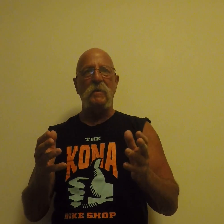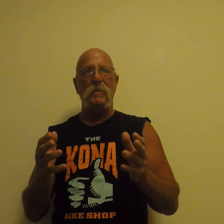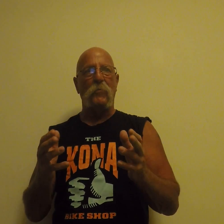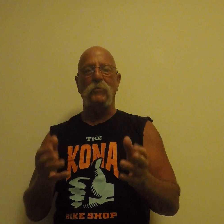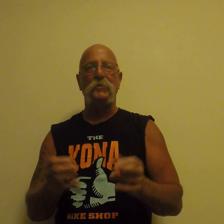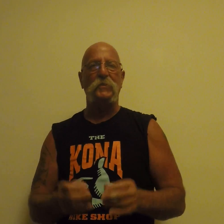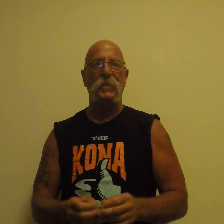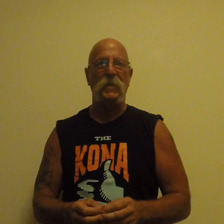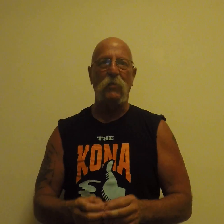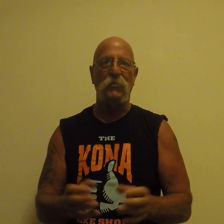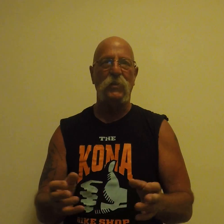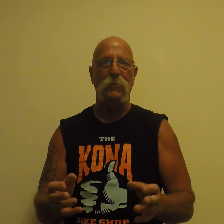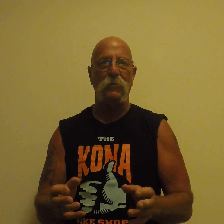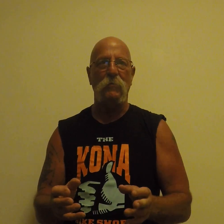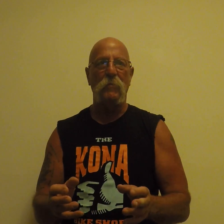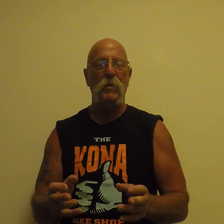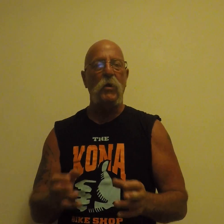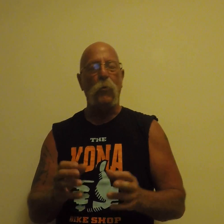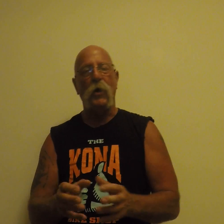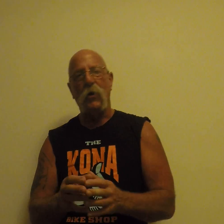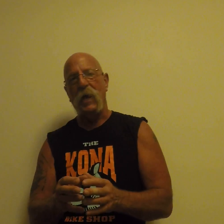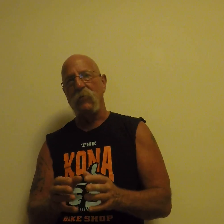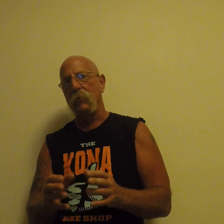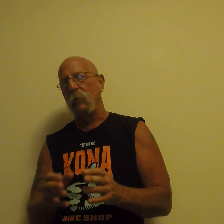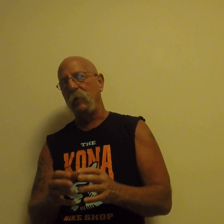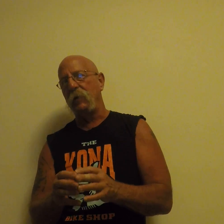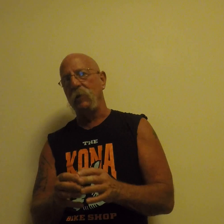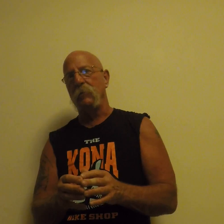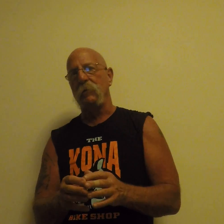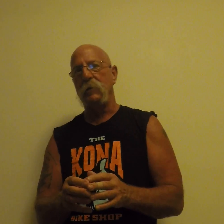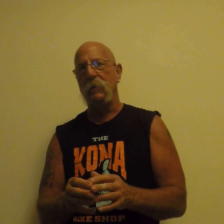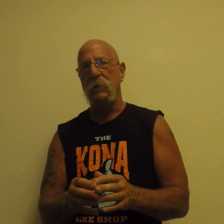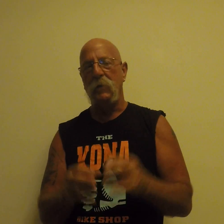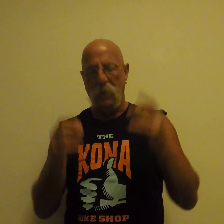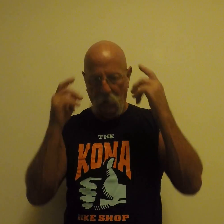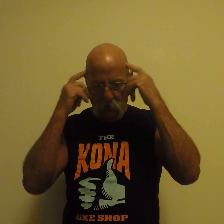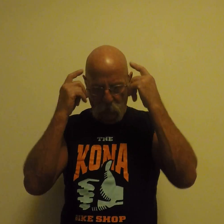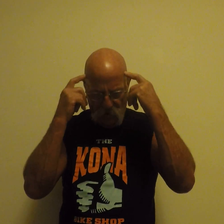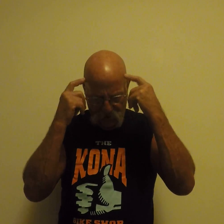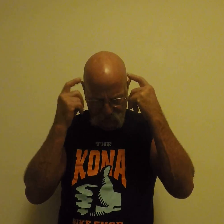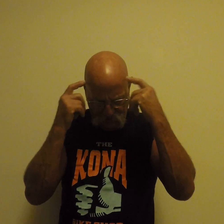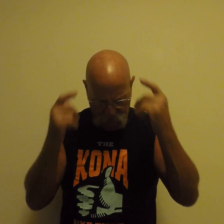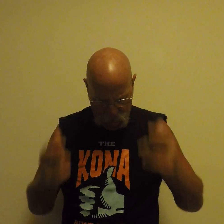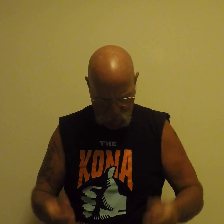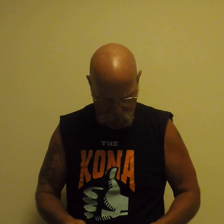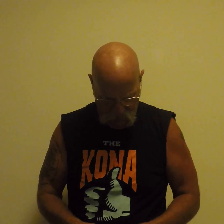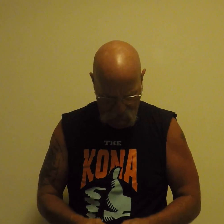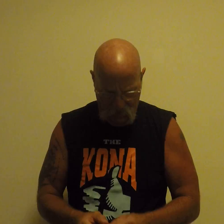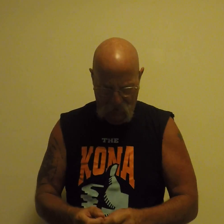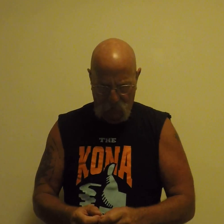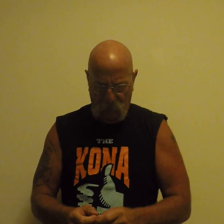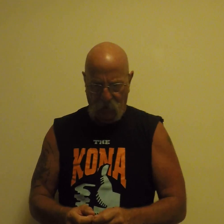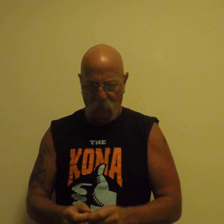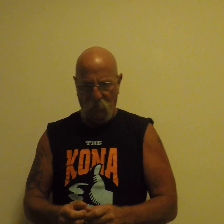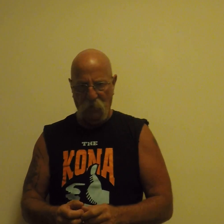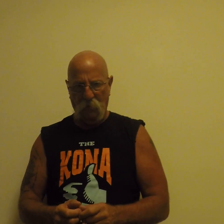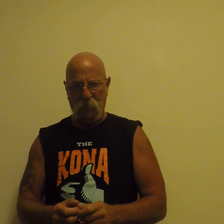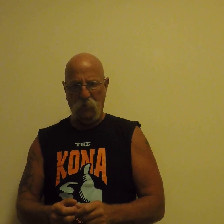First thing you said that was Hitler. We all have a little bit of Hitler in our minds because we tell ourselves